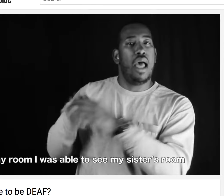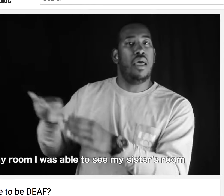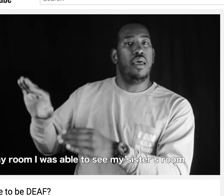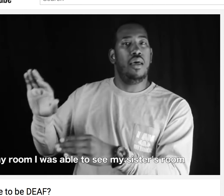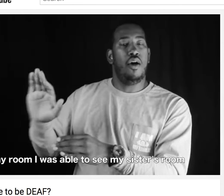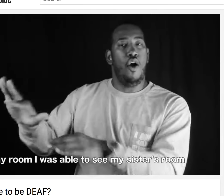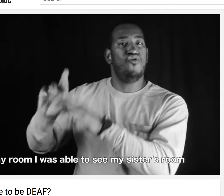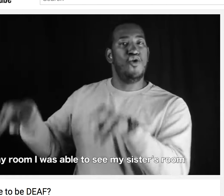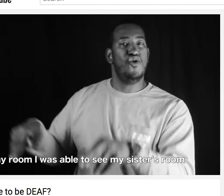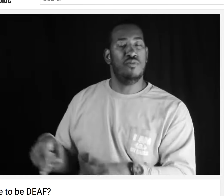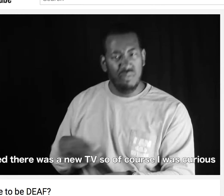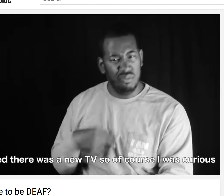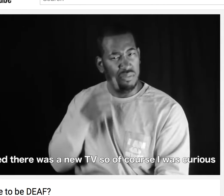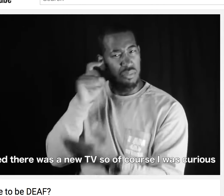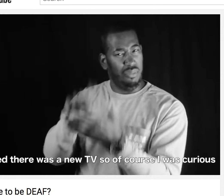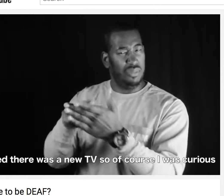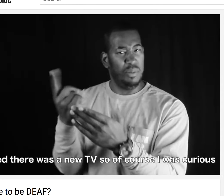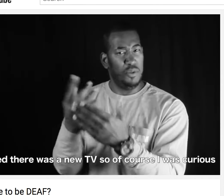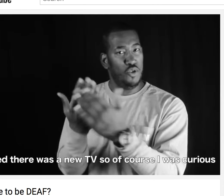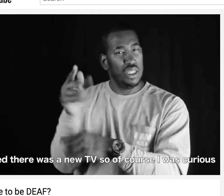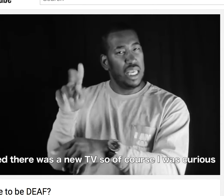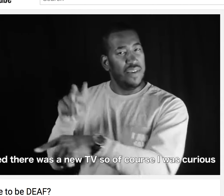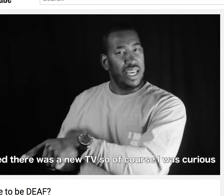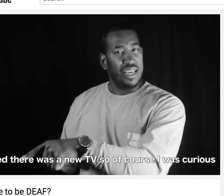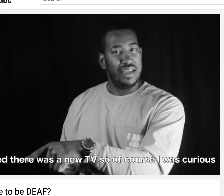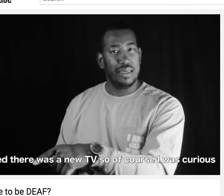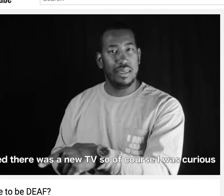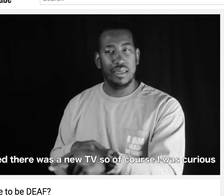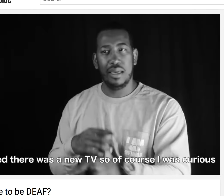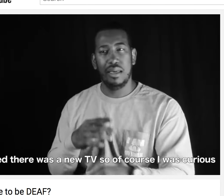I see she has something in her room. And I was like, what is that?